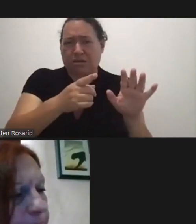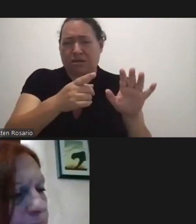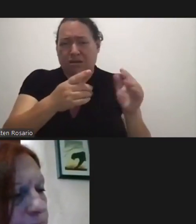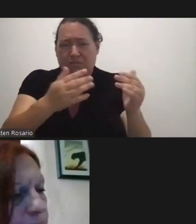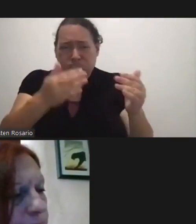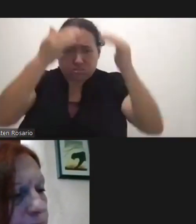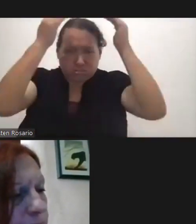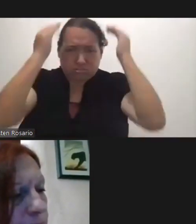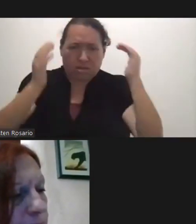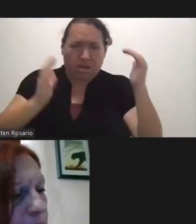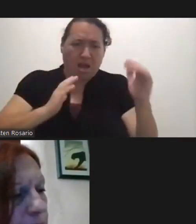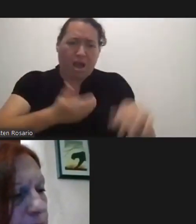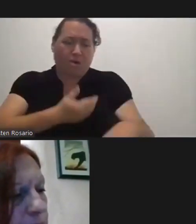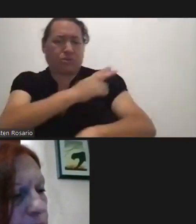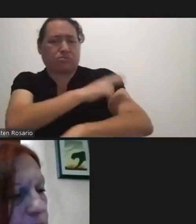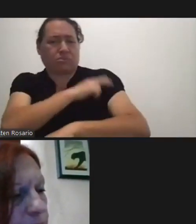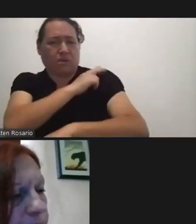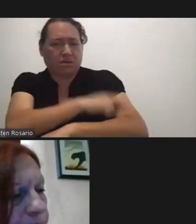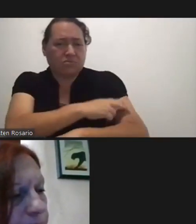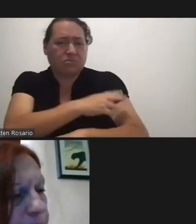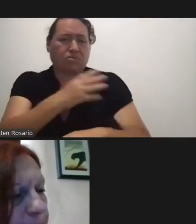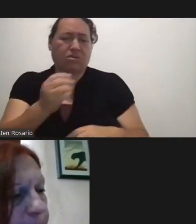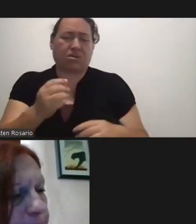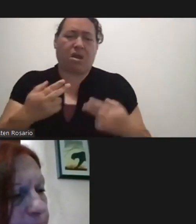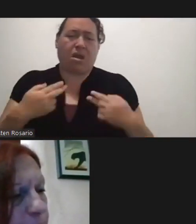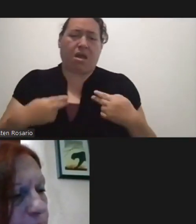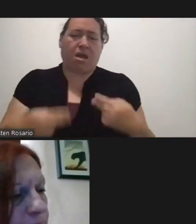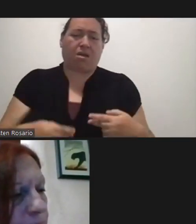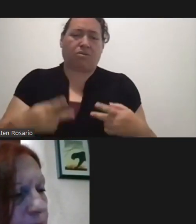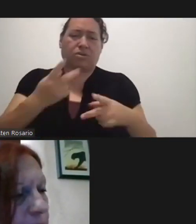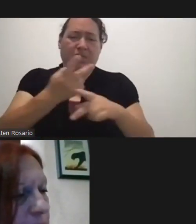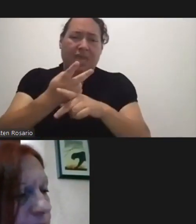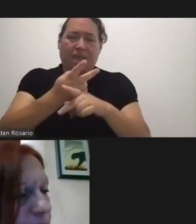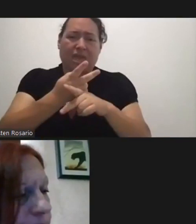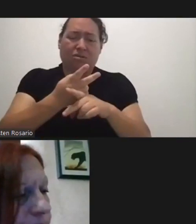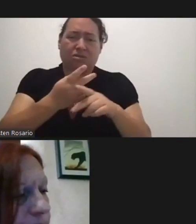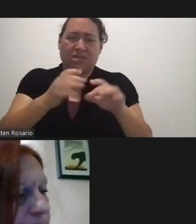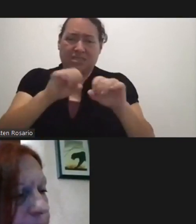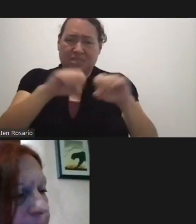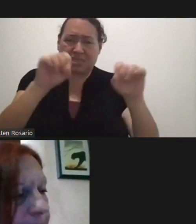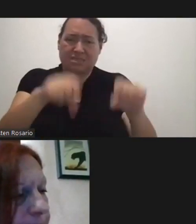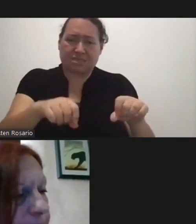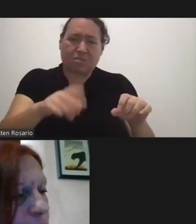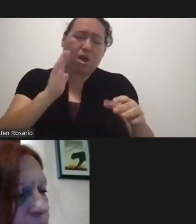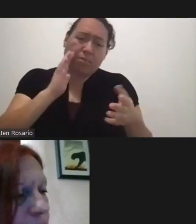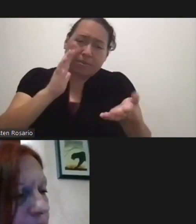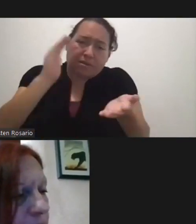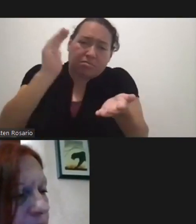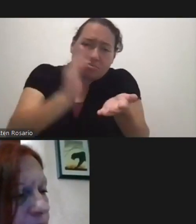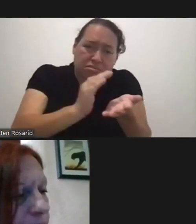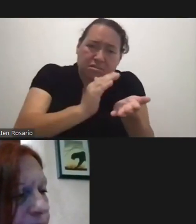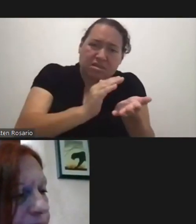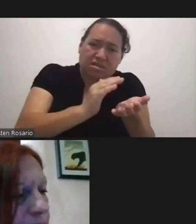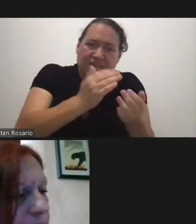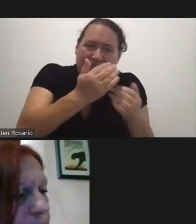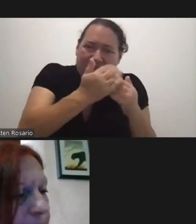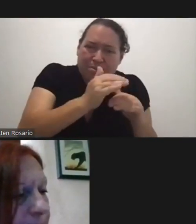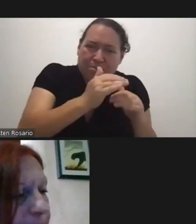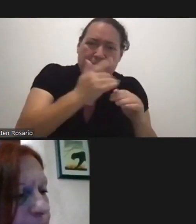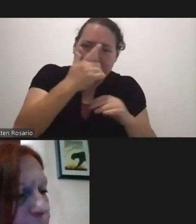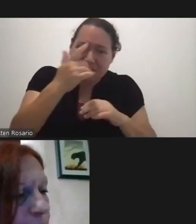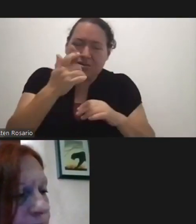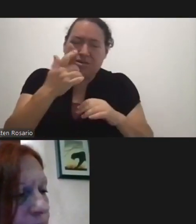Healthcare System Is Going To Be Very Minimal Because We Are Vaccinated And We